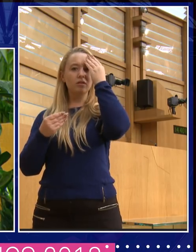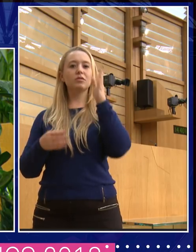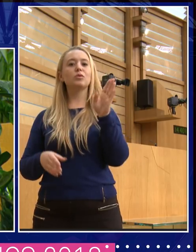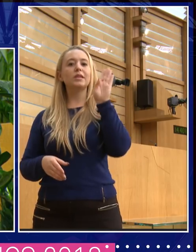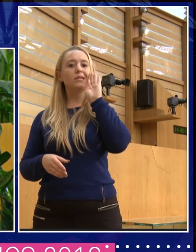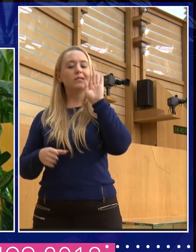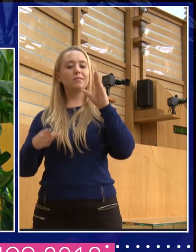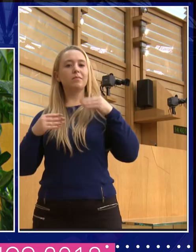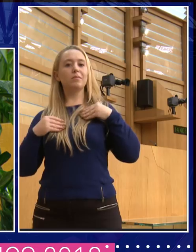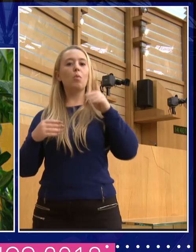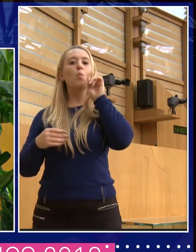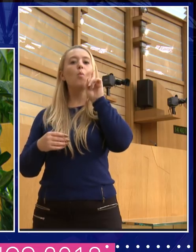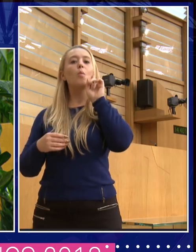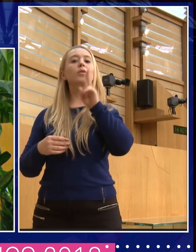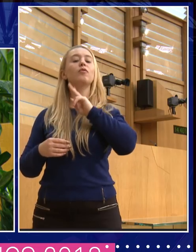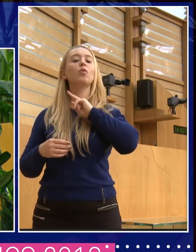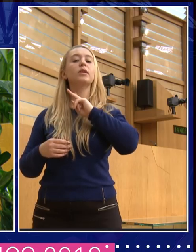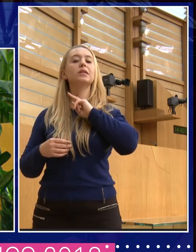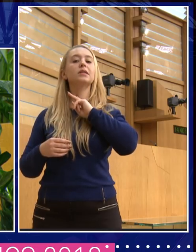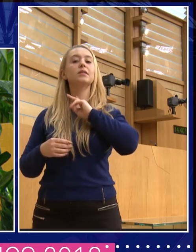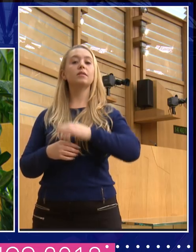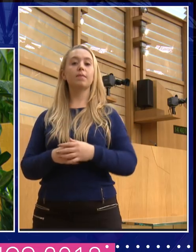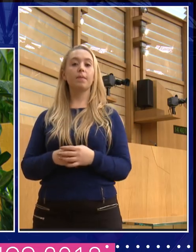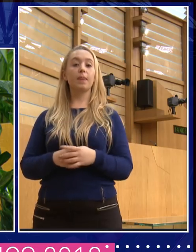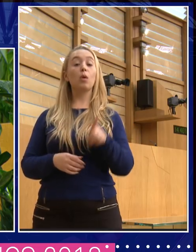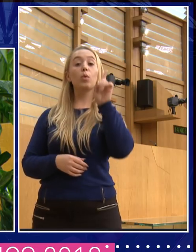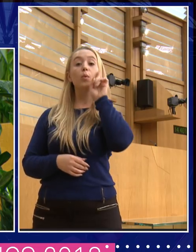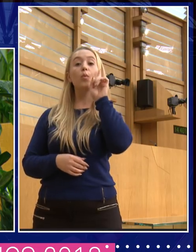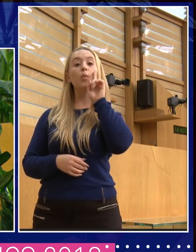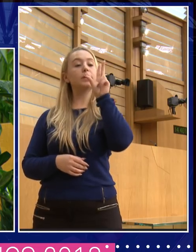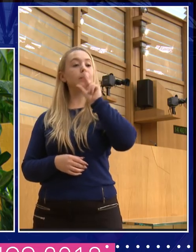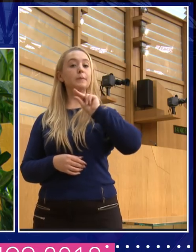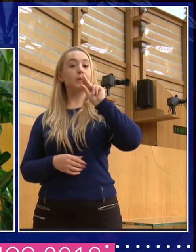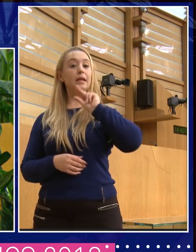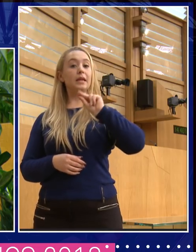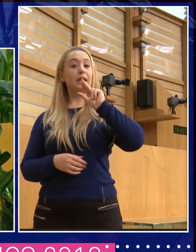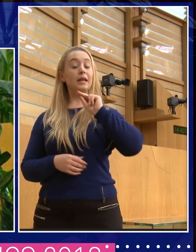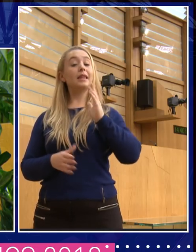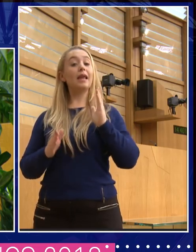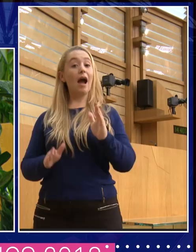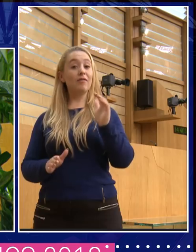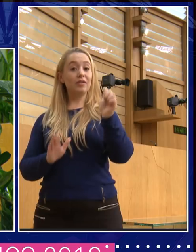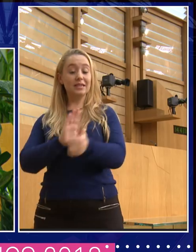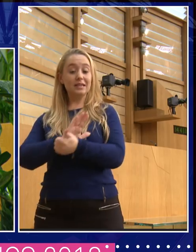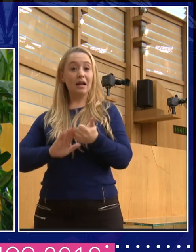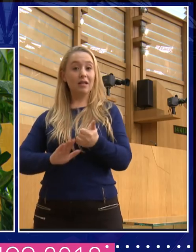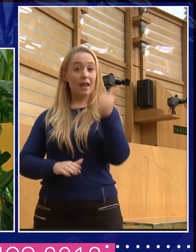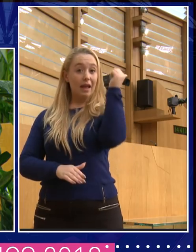as speaking with expertise and authority. And even me, an